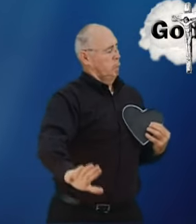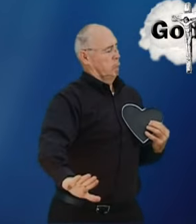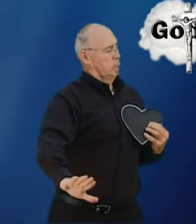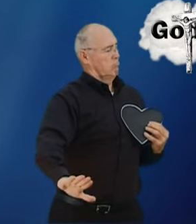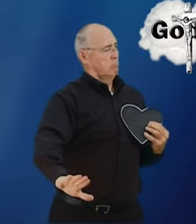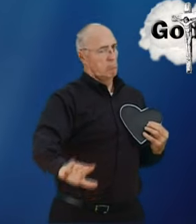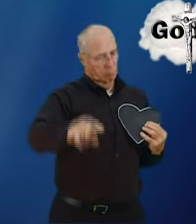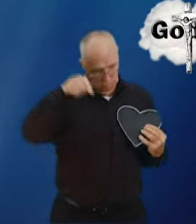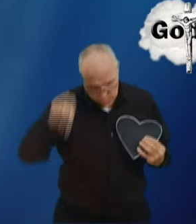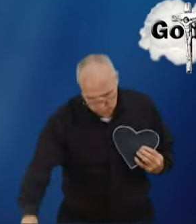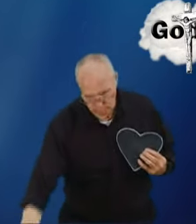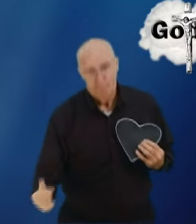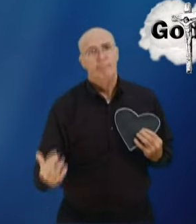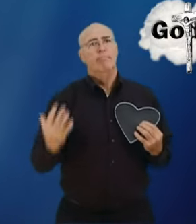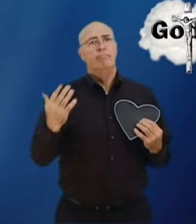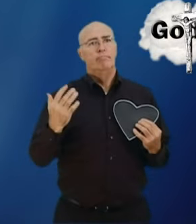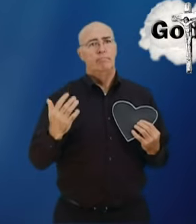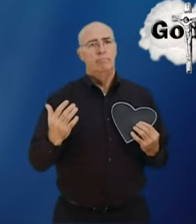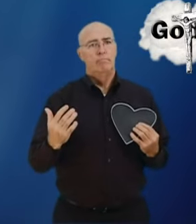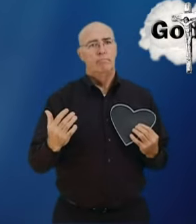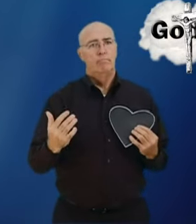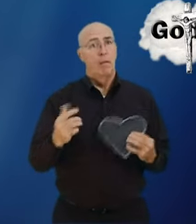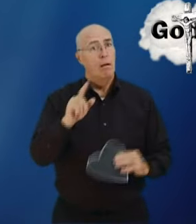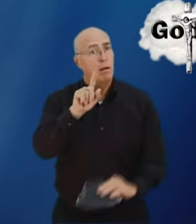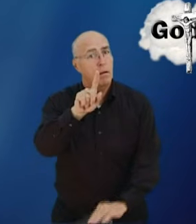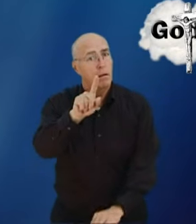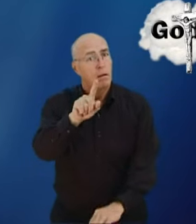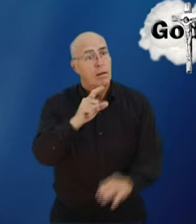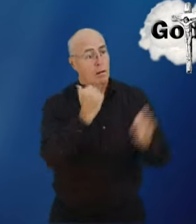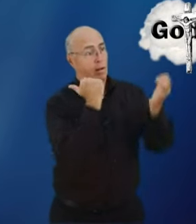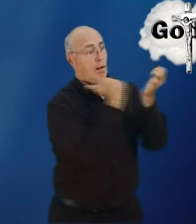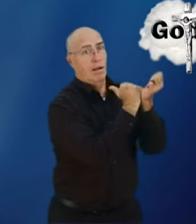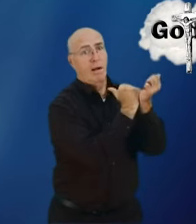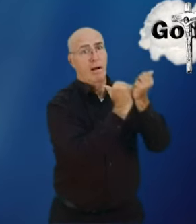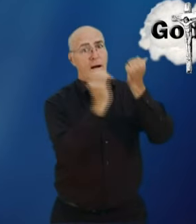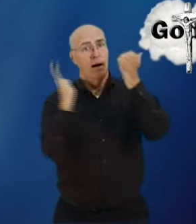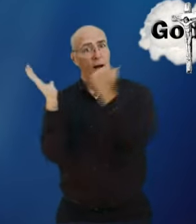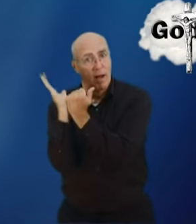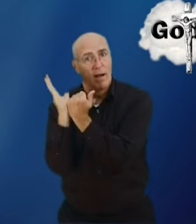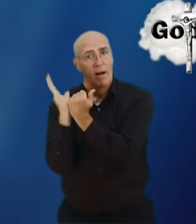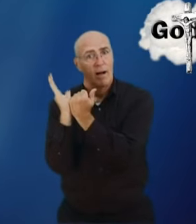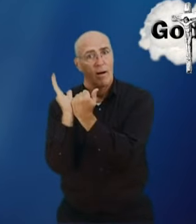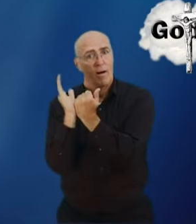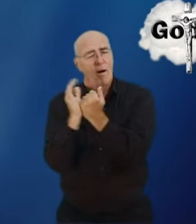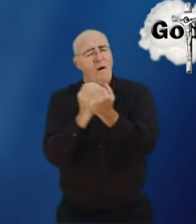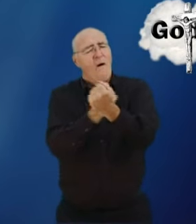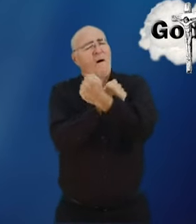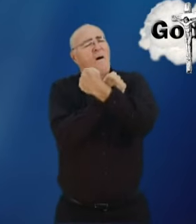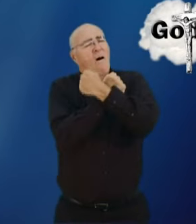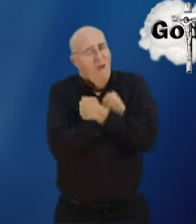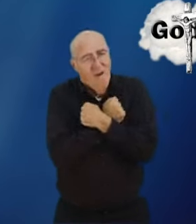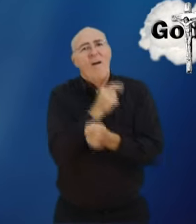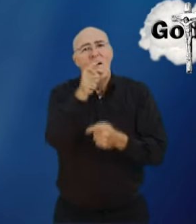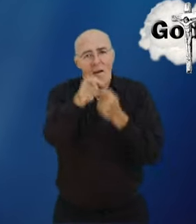which cannot go to heaven because God will not accept sin into heaven why